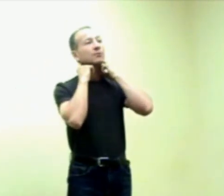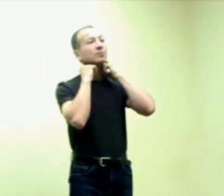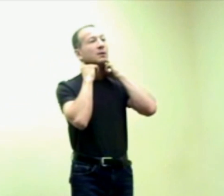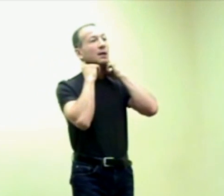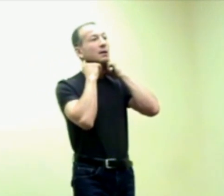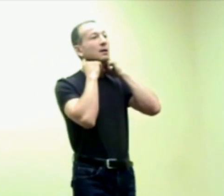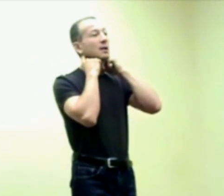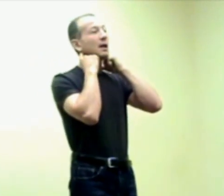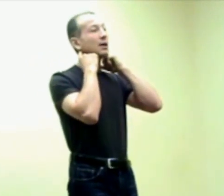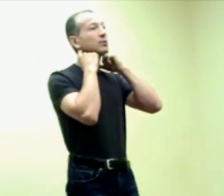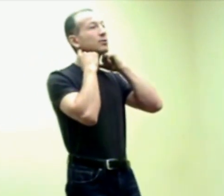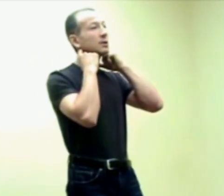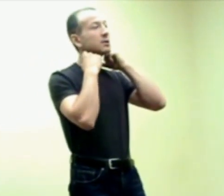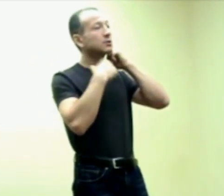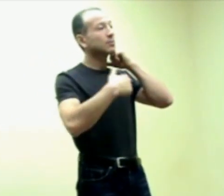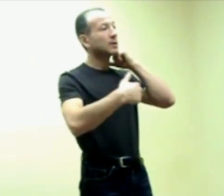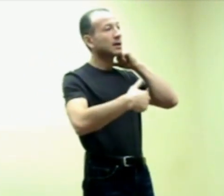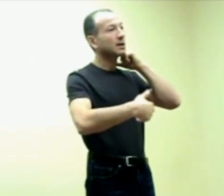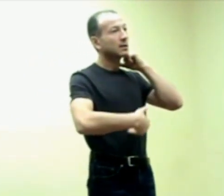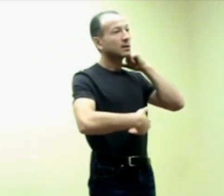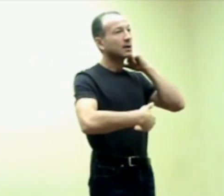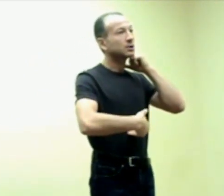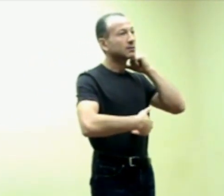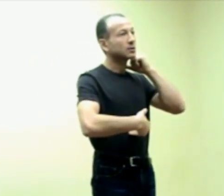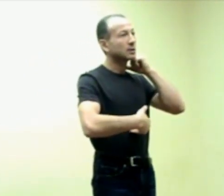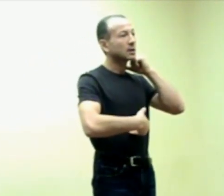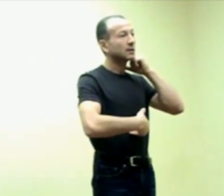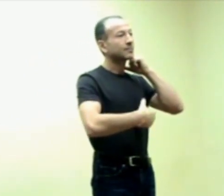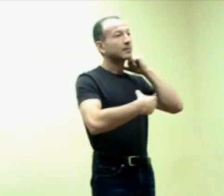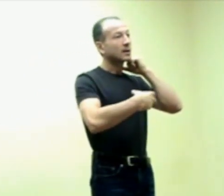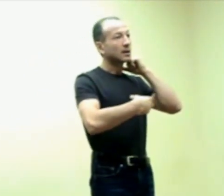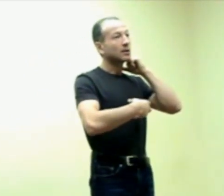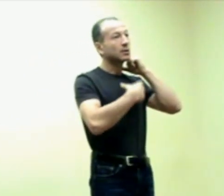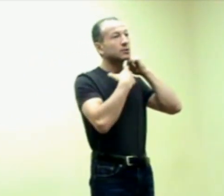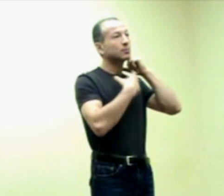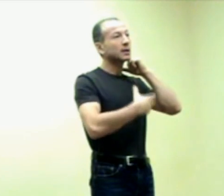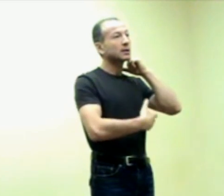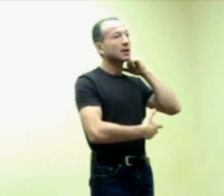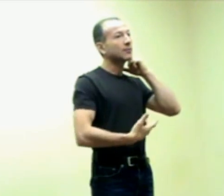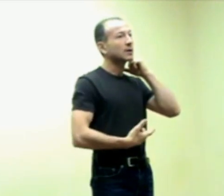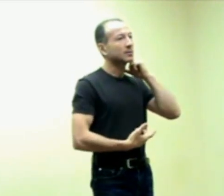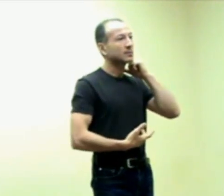from the neck, they actually reach the supply, digested tract, and reach the supply, the diaphragm.